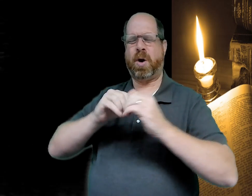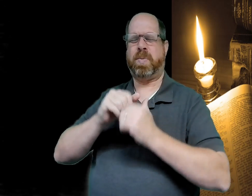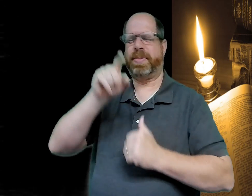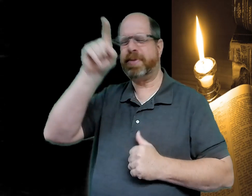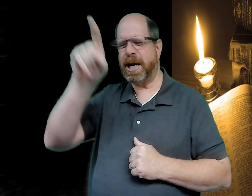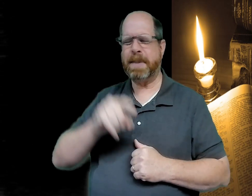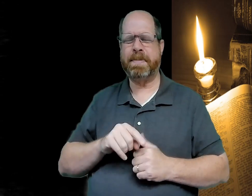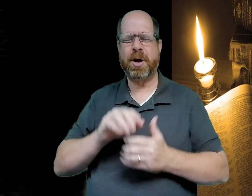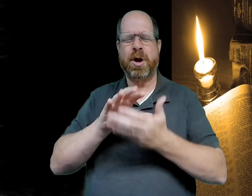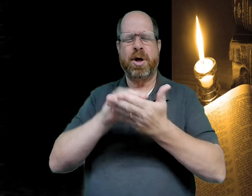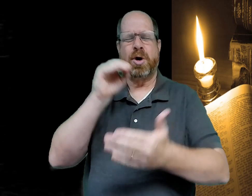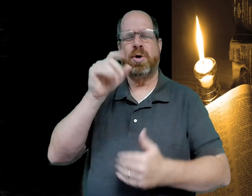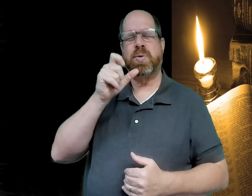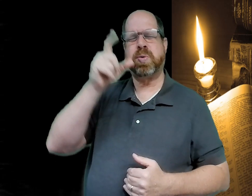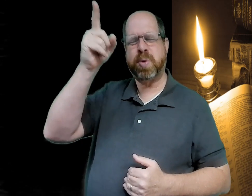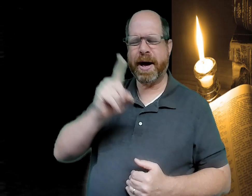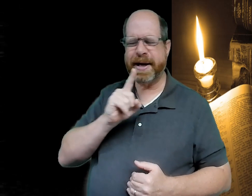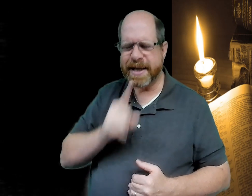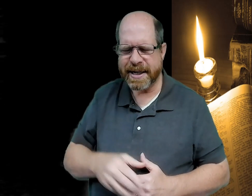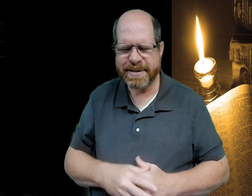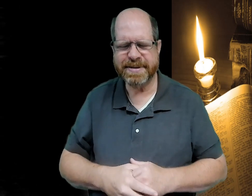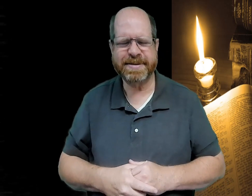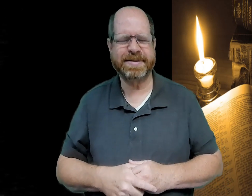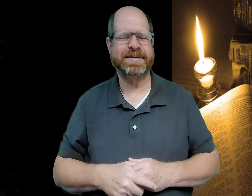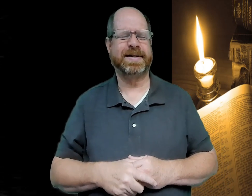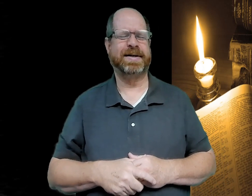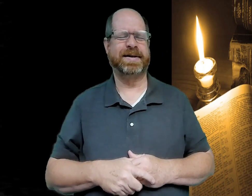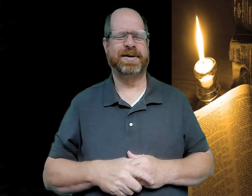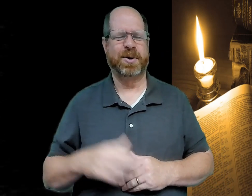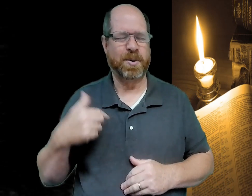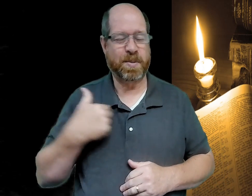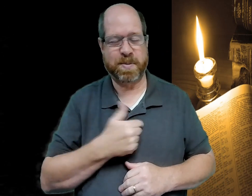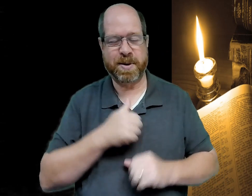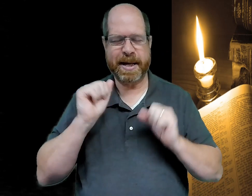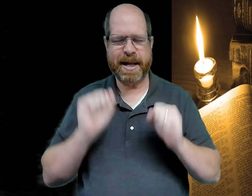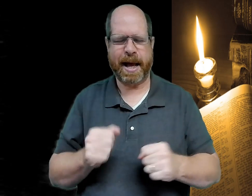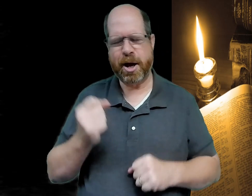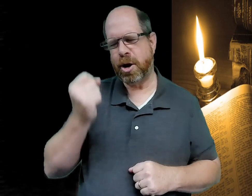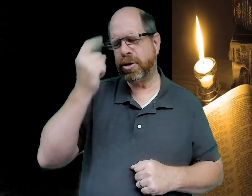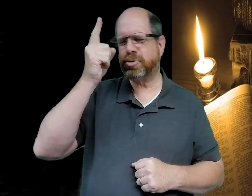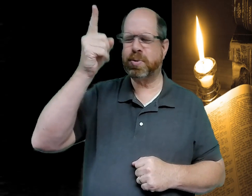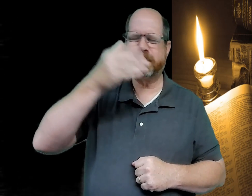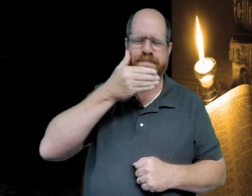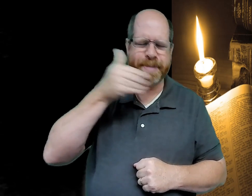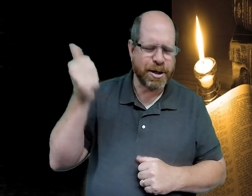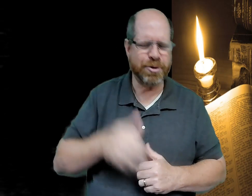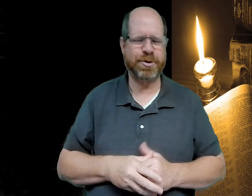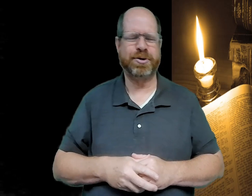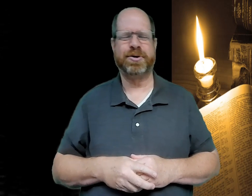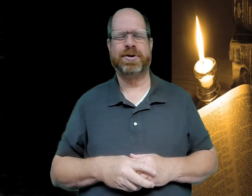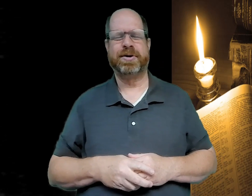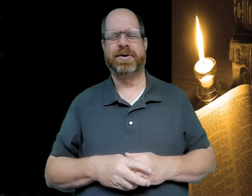everybody to learn to walk with you and who you really are we can understand you better